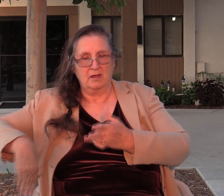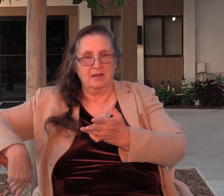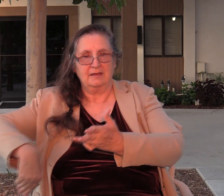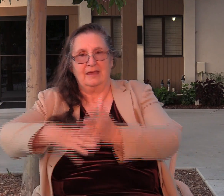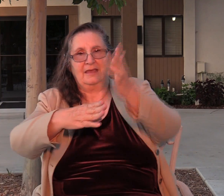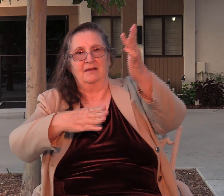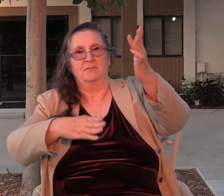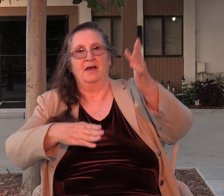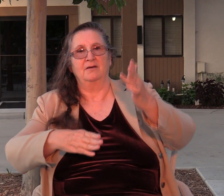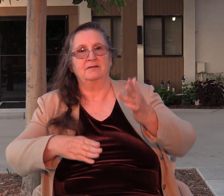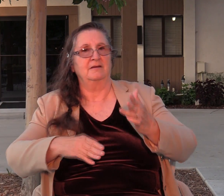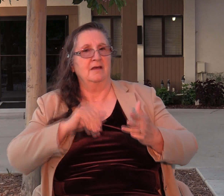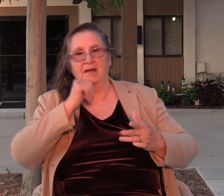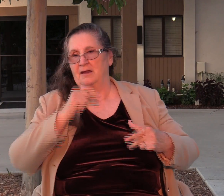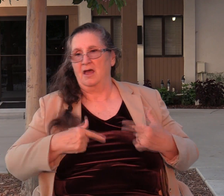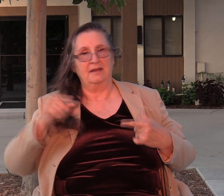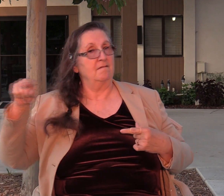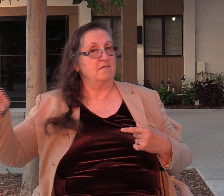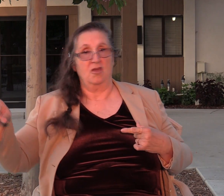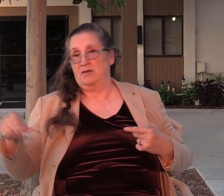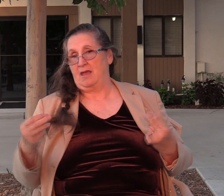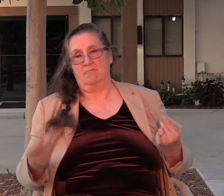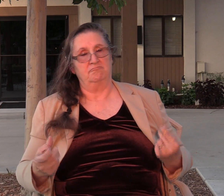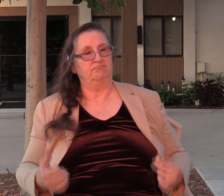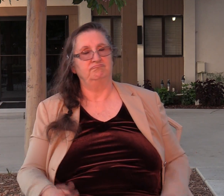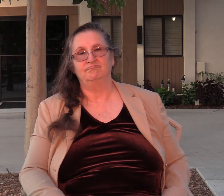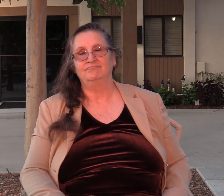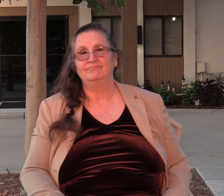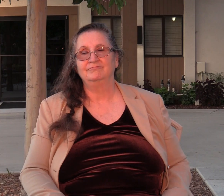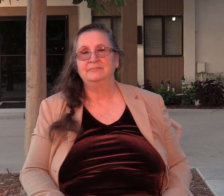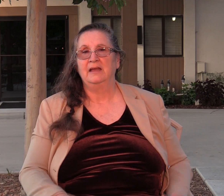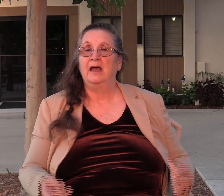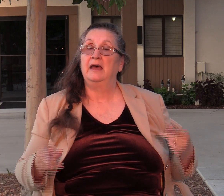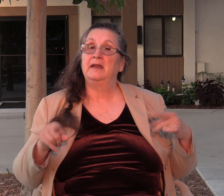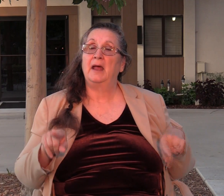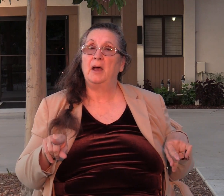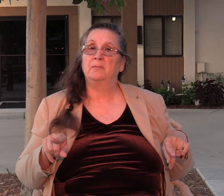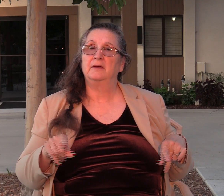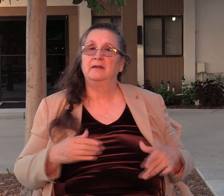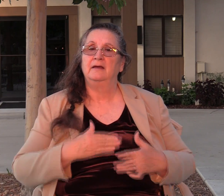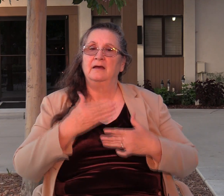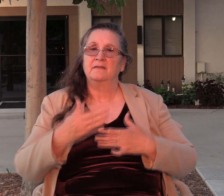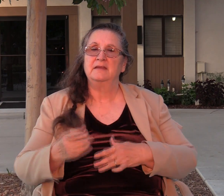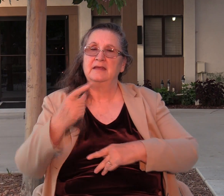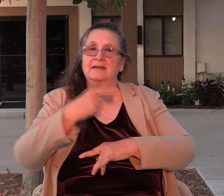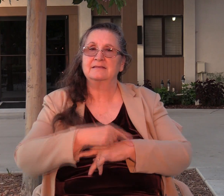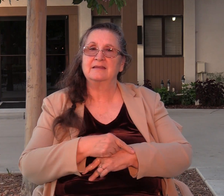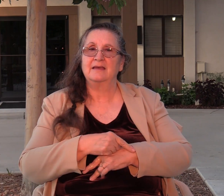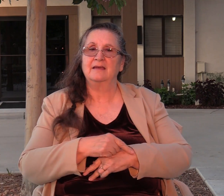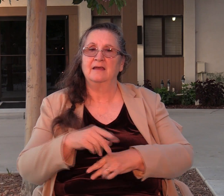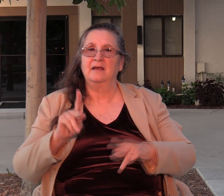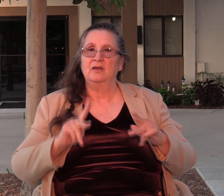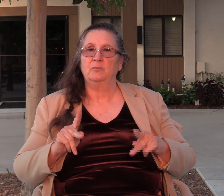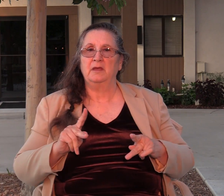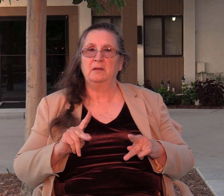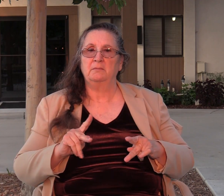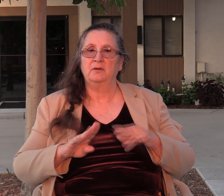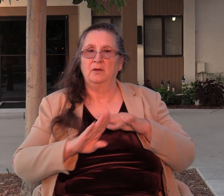dwell in Shechem. And it came about on the next day that the people went out into the field and they